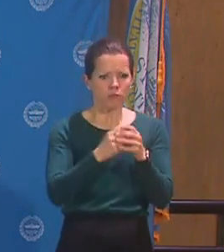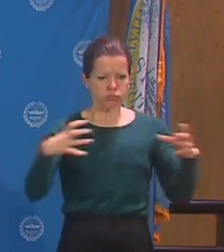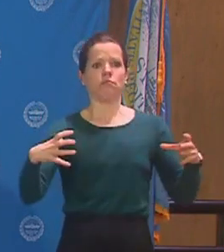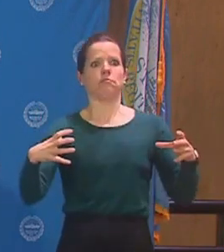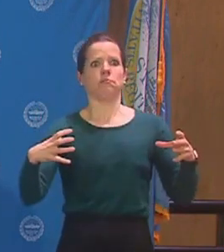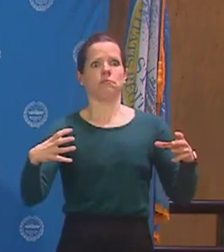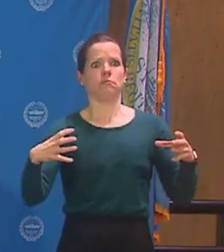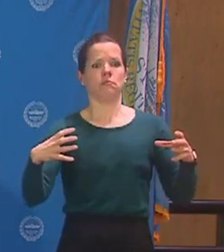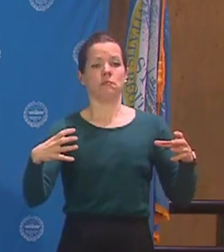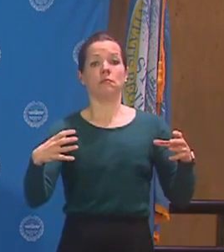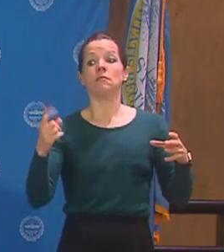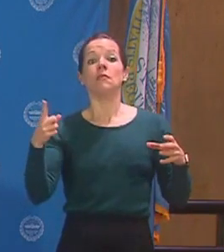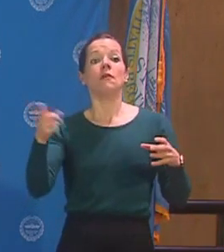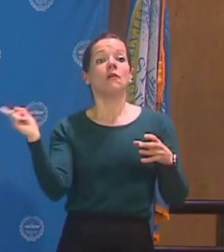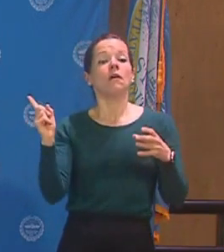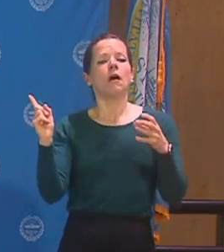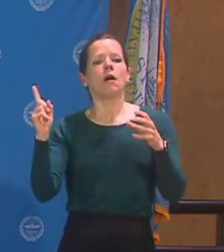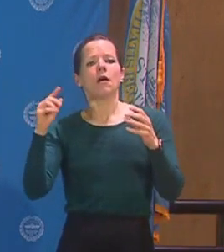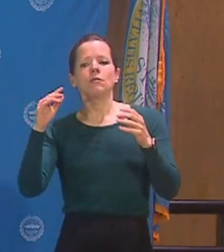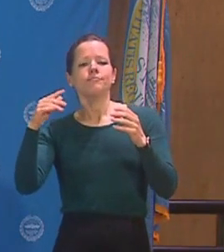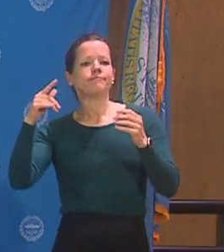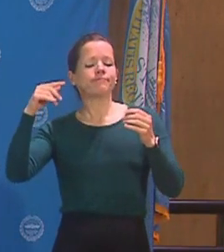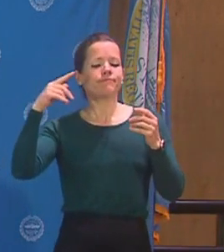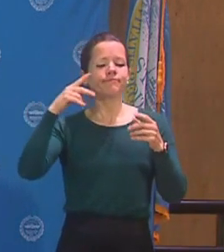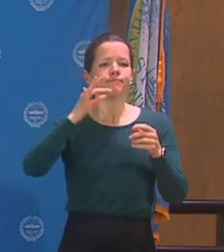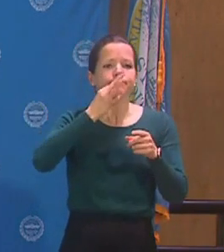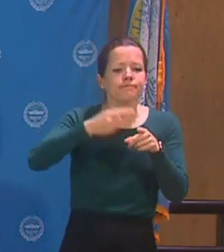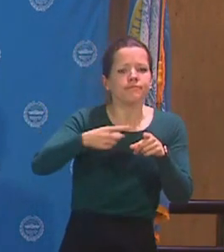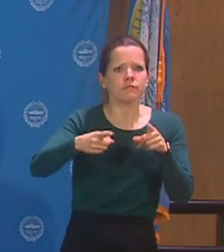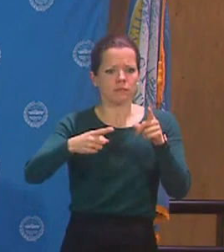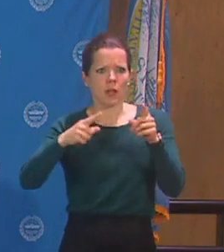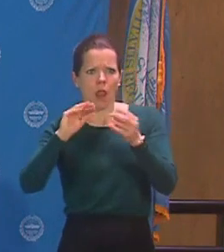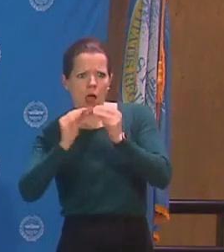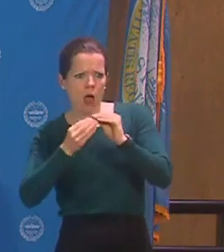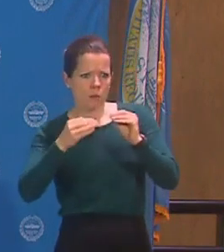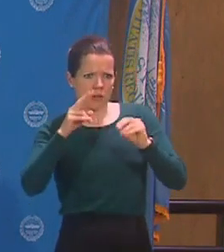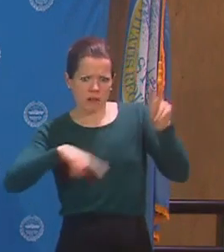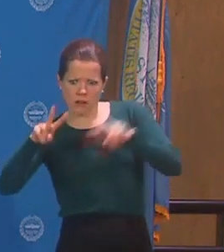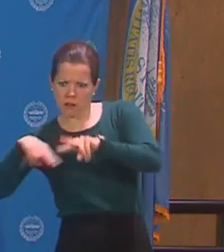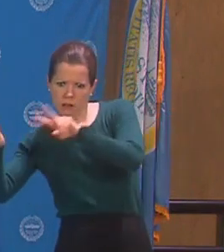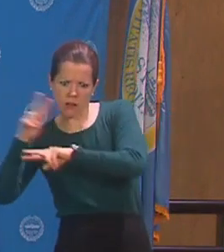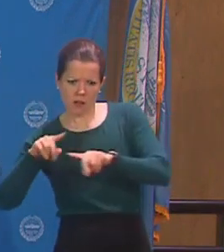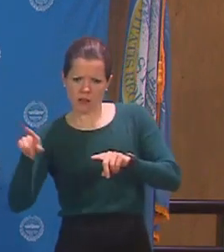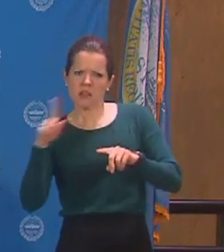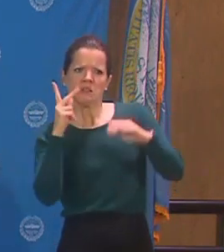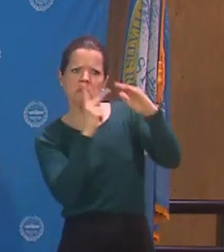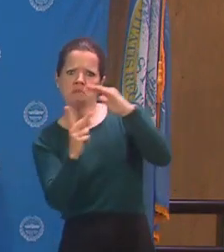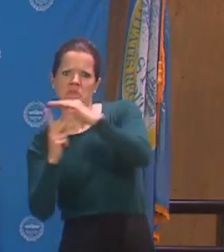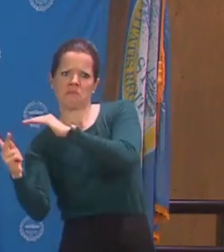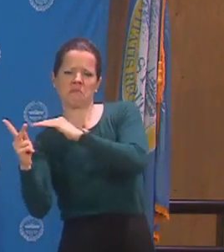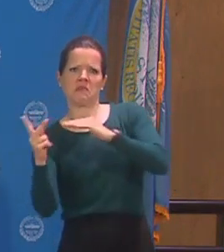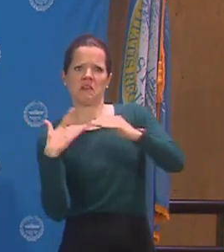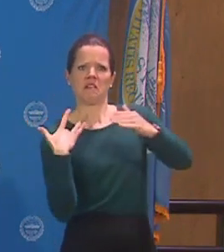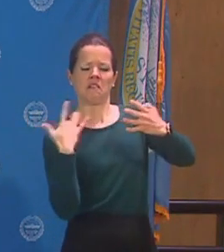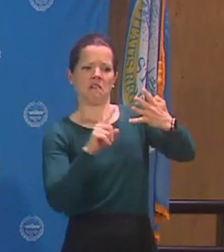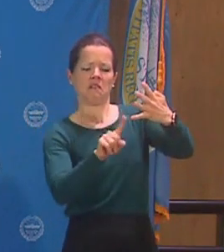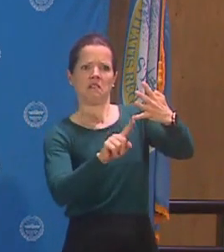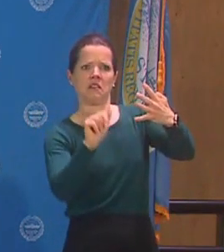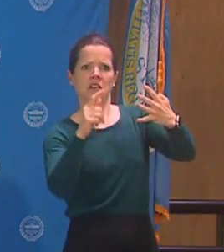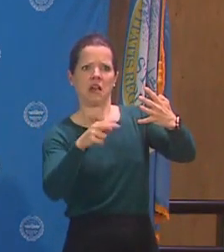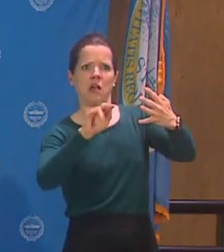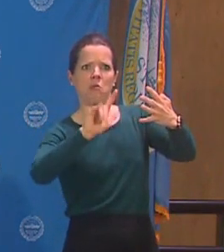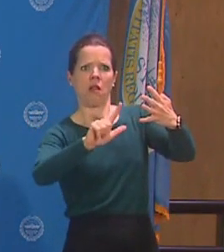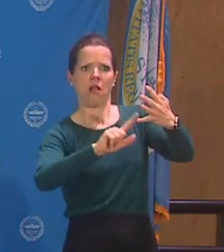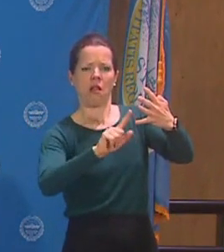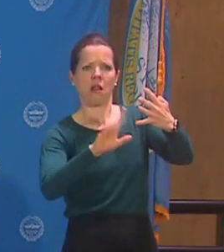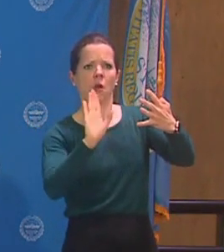the peak is projected to arrive closer to the end of April. We also had 14 more deaths over the weekend for a total of